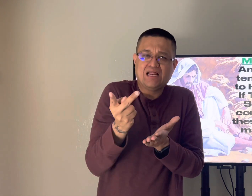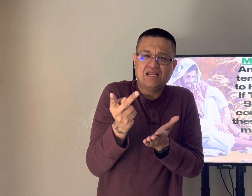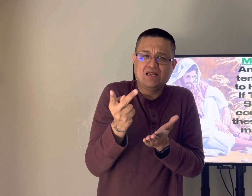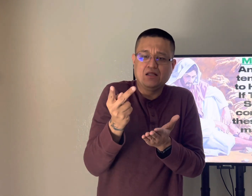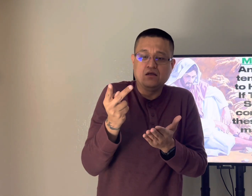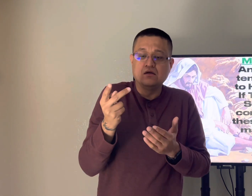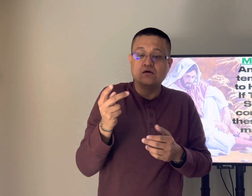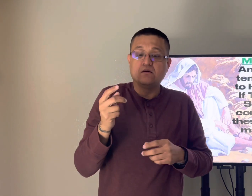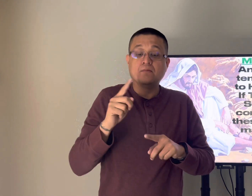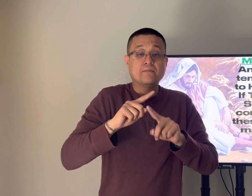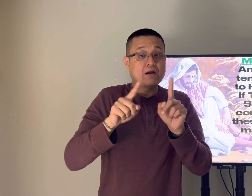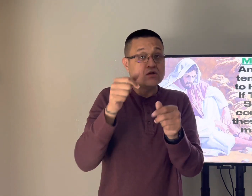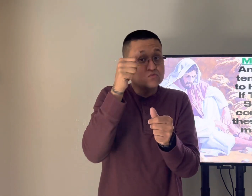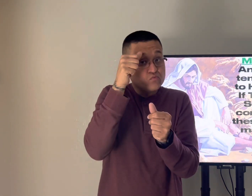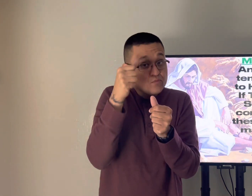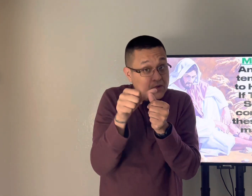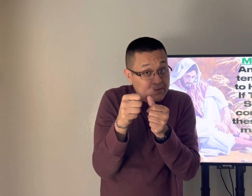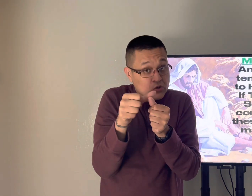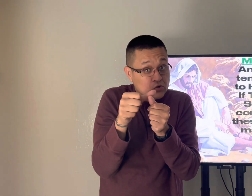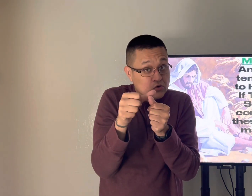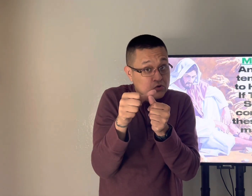he knows our flesh will fail but remember